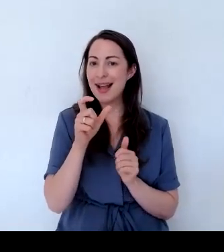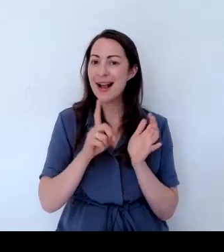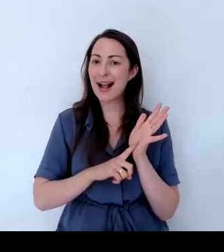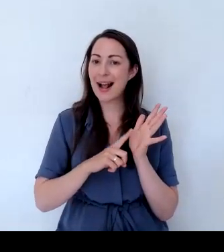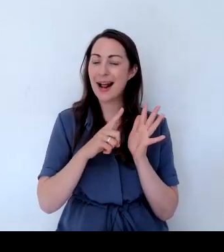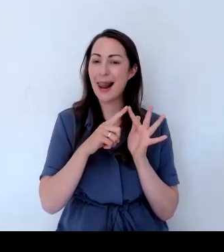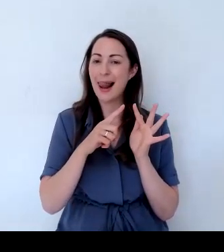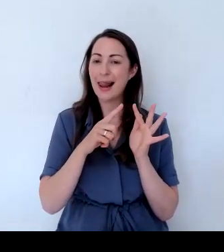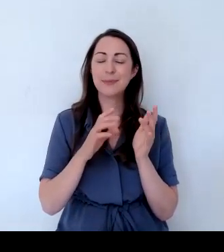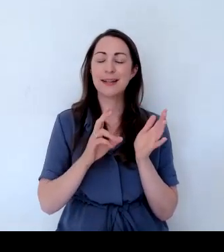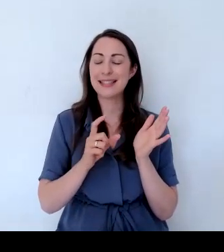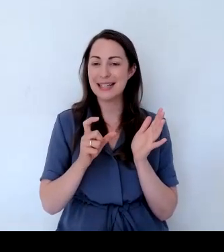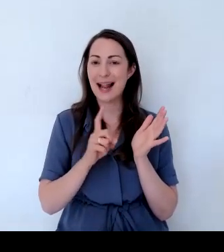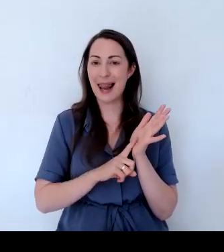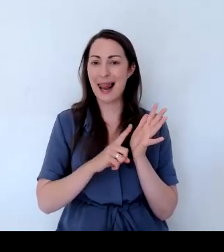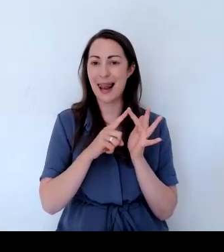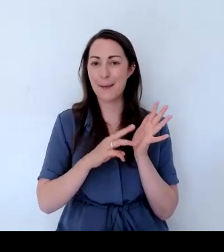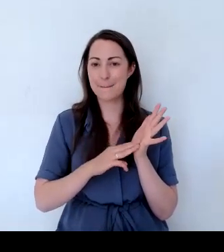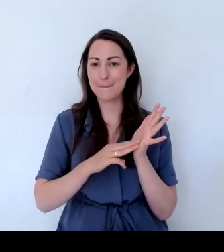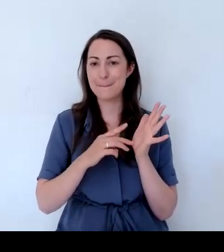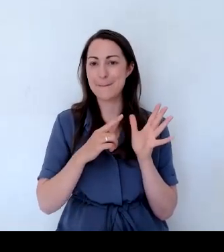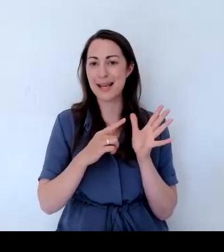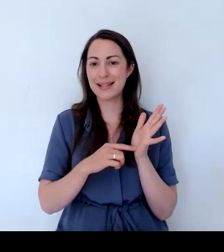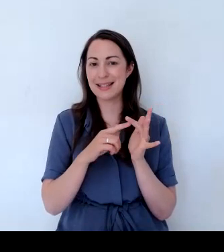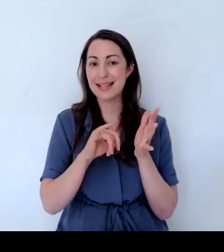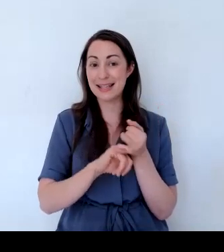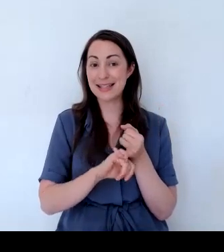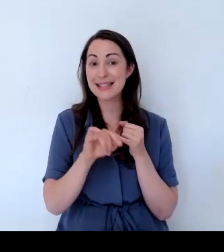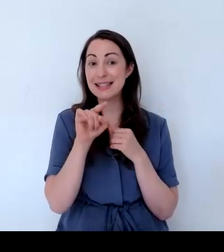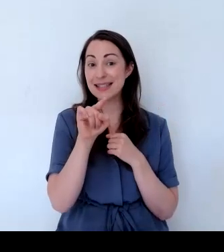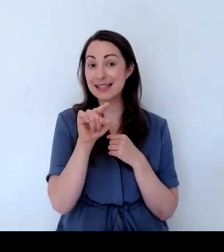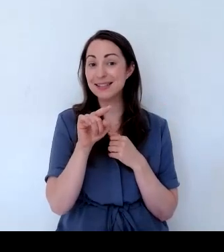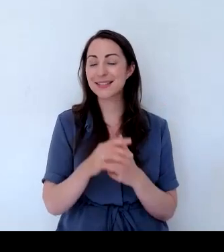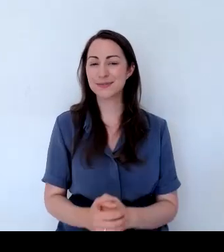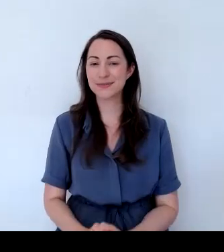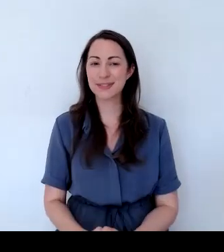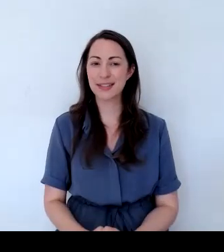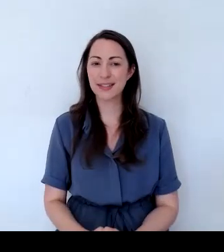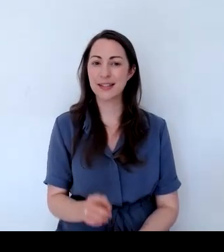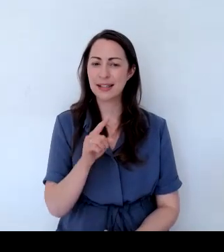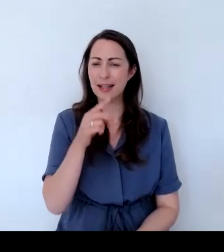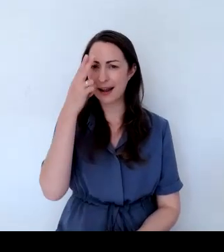and this is Crematus Montana.